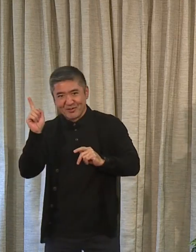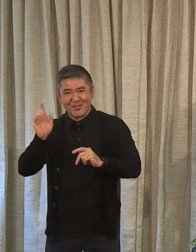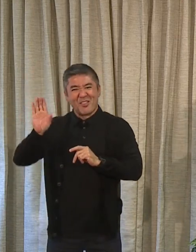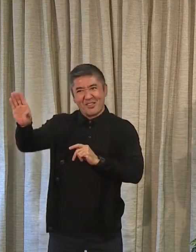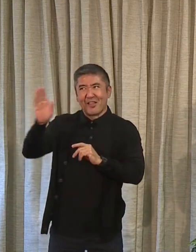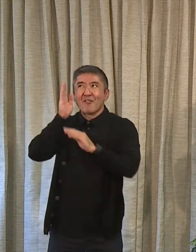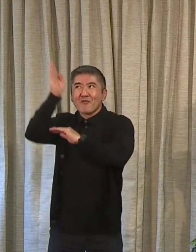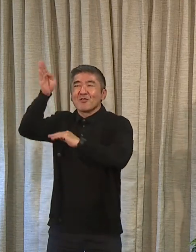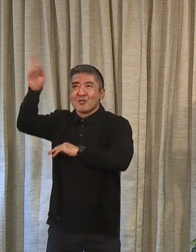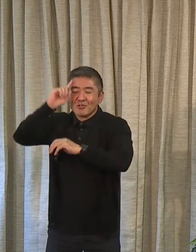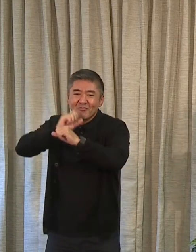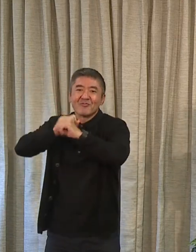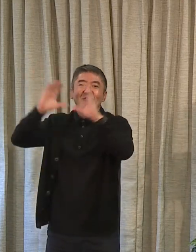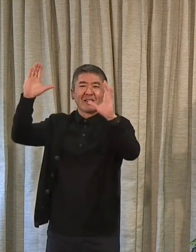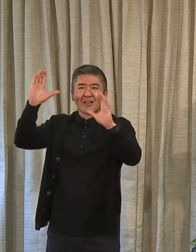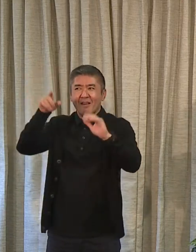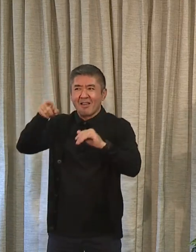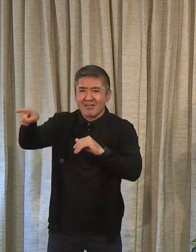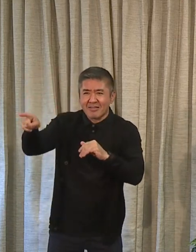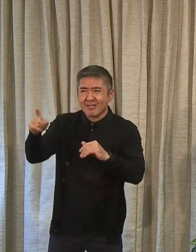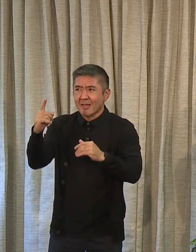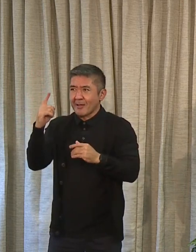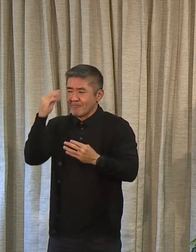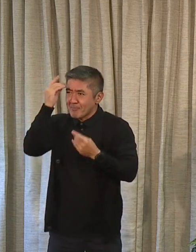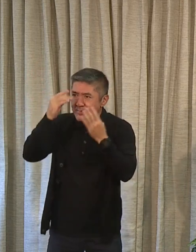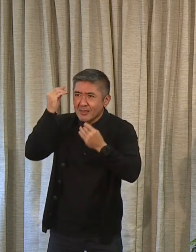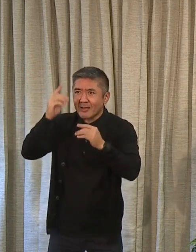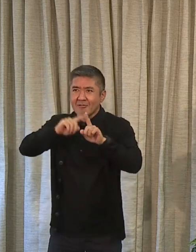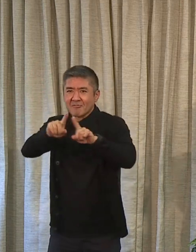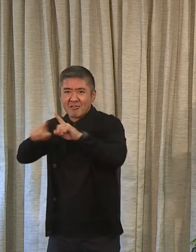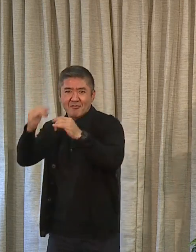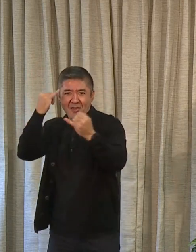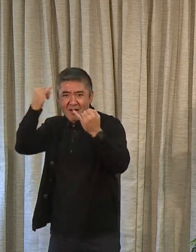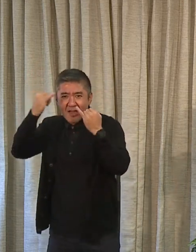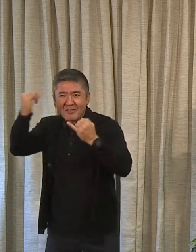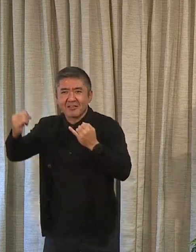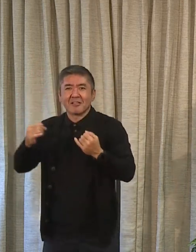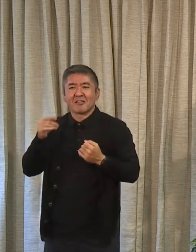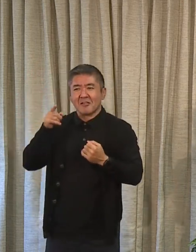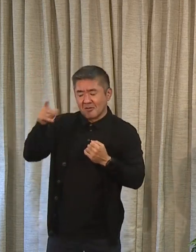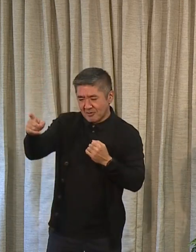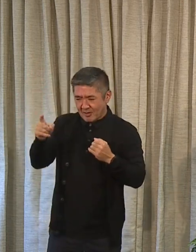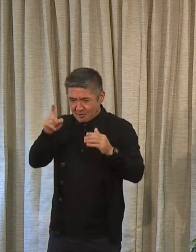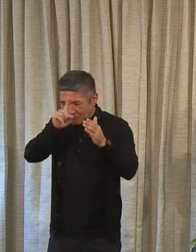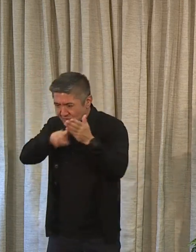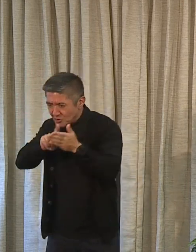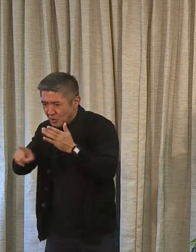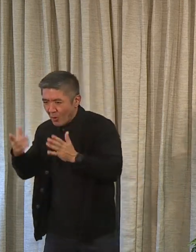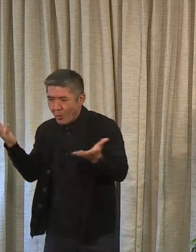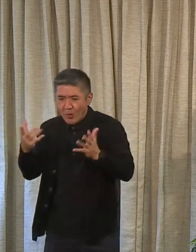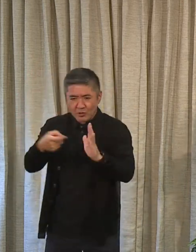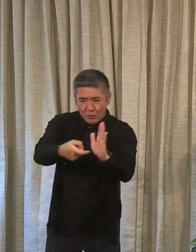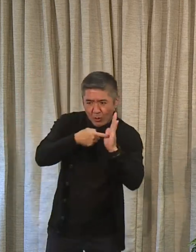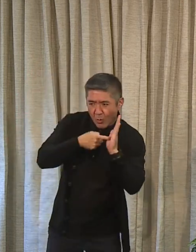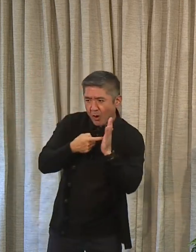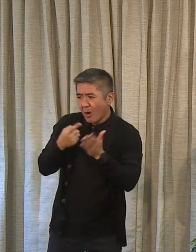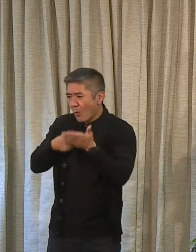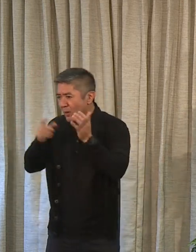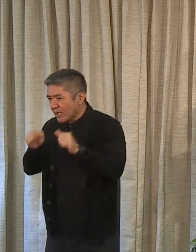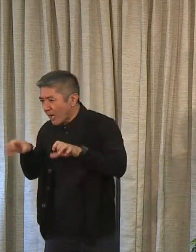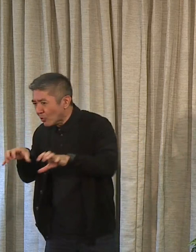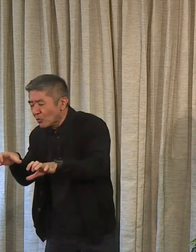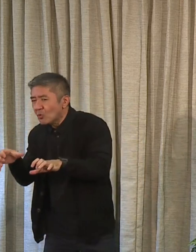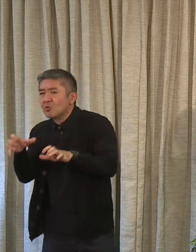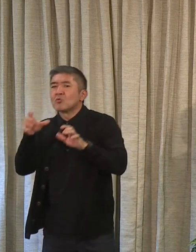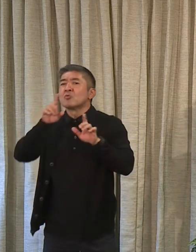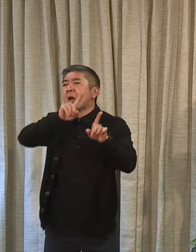to later on. They're the ones that come with the ideas. They're the ones that cross-level all the resources and requirements. They're the ones that go to the communities